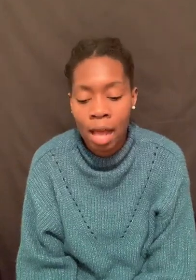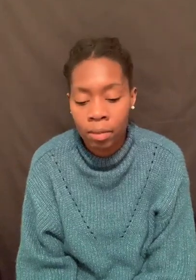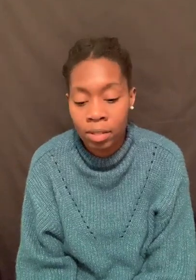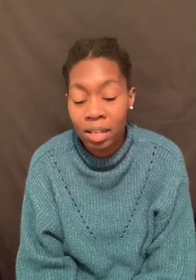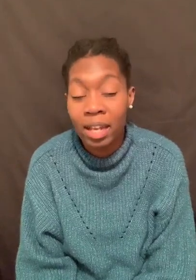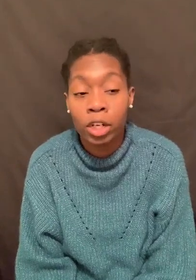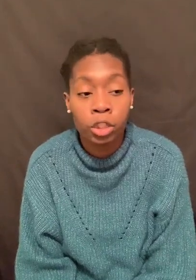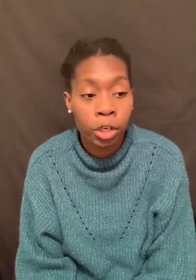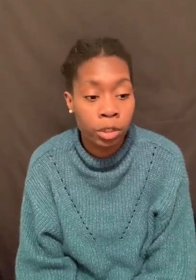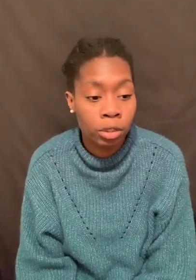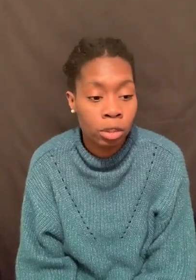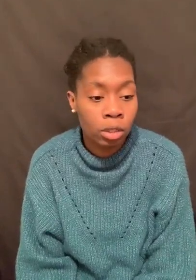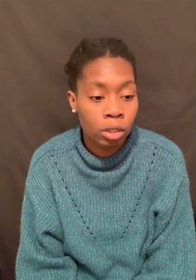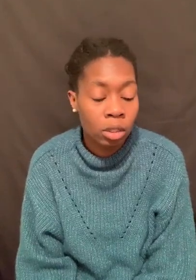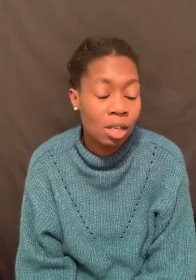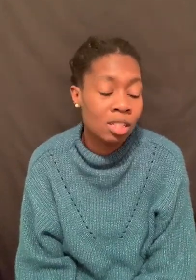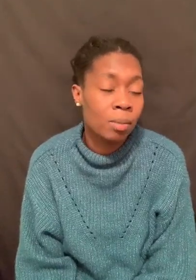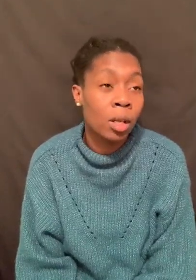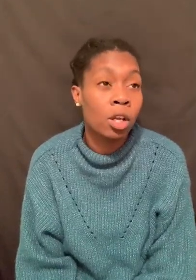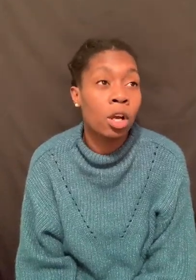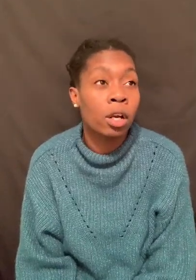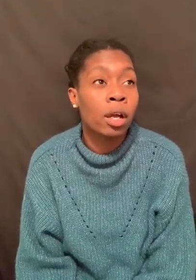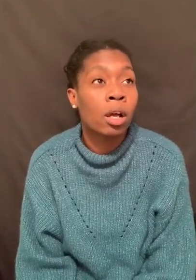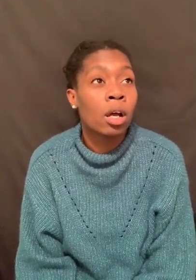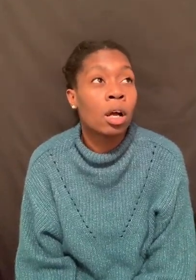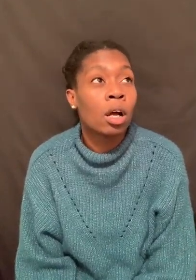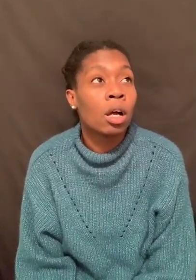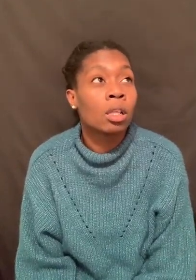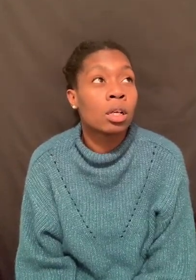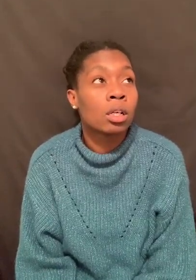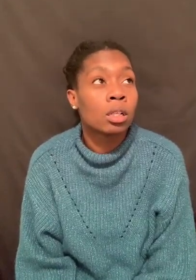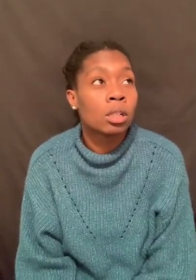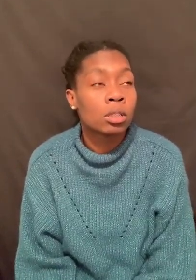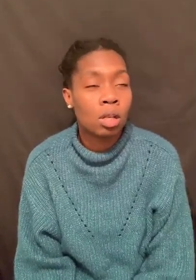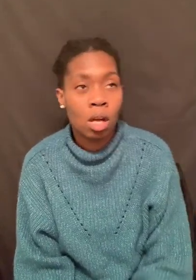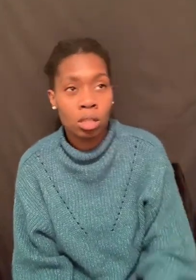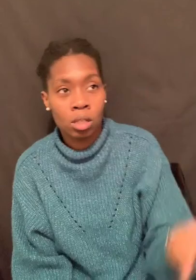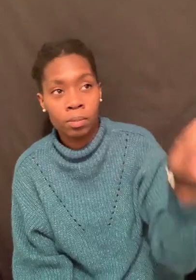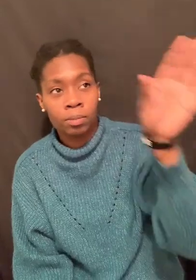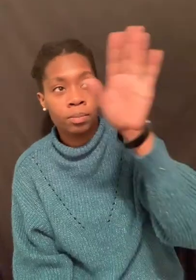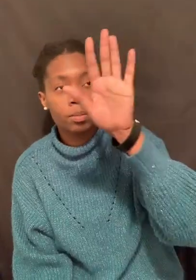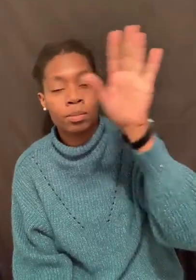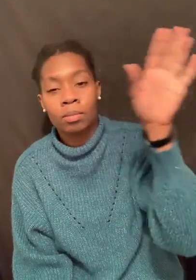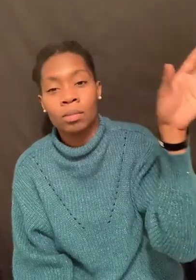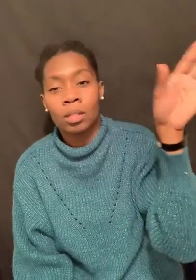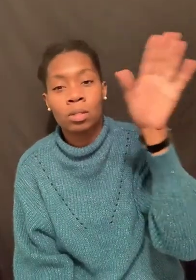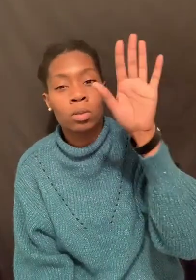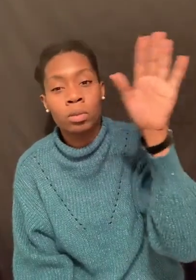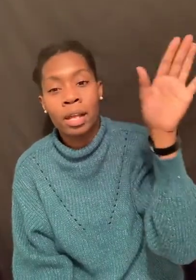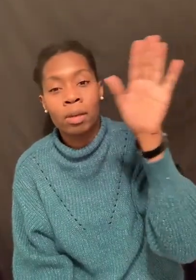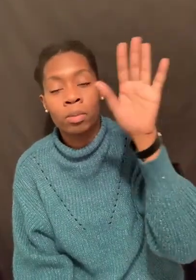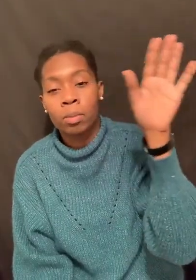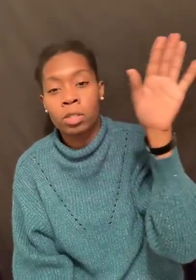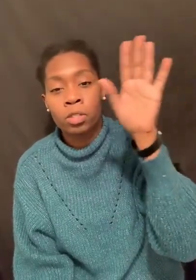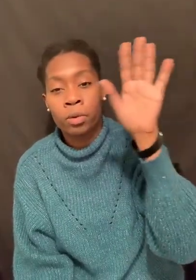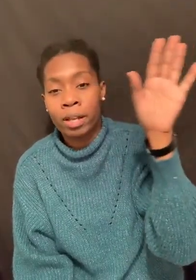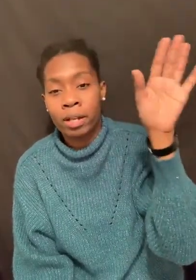your gatherings. And in the church. And it's going to be on the, on the, what's it called? It's a little, the head, the screen.